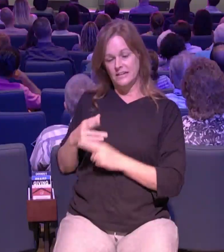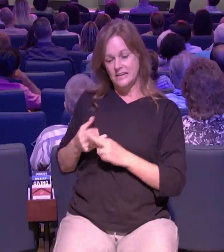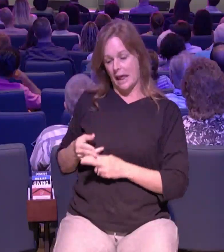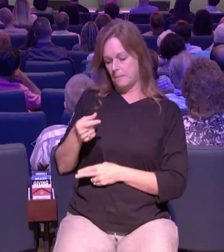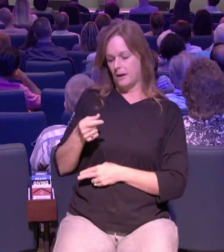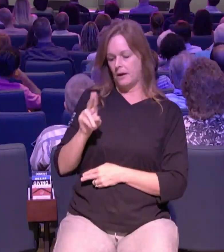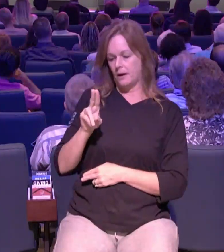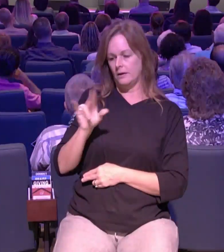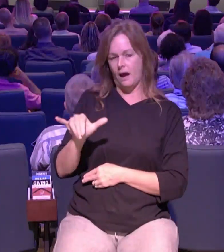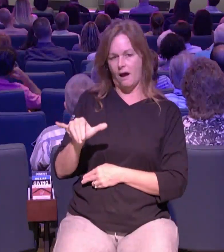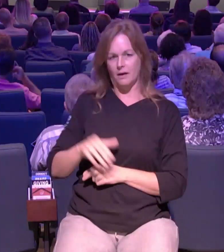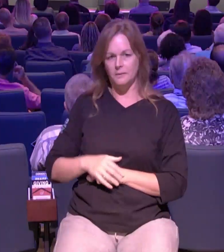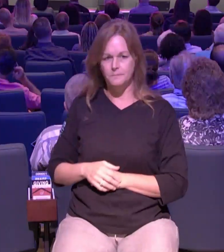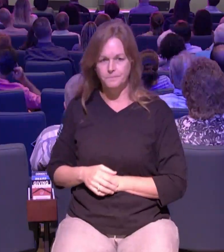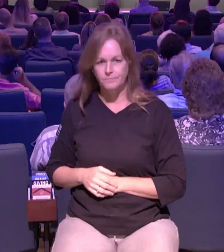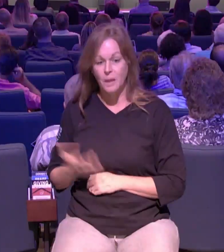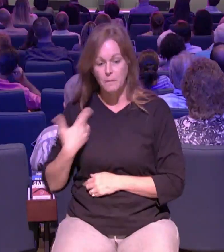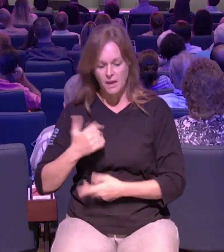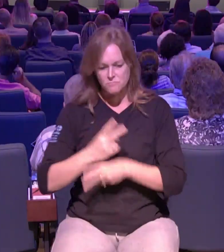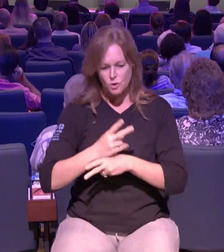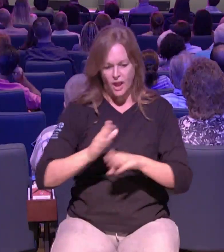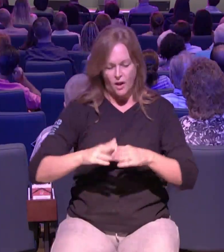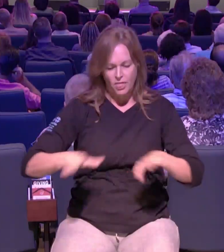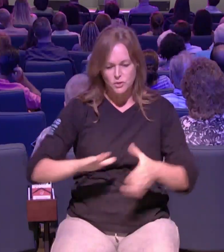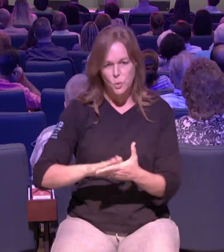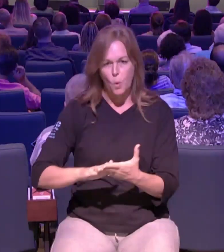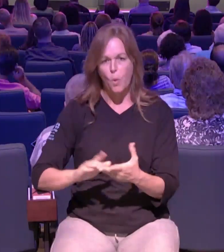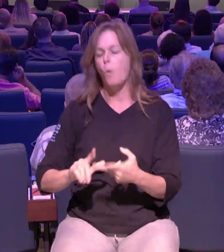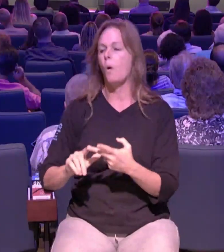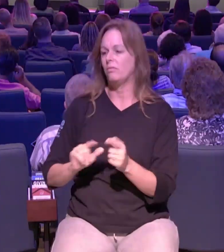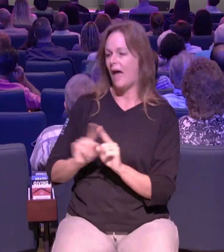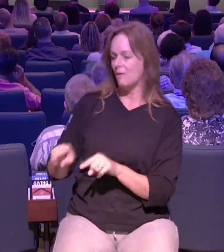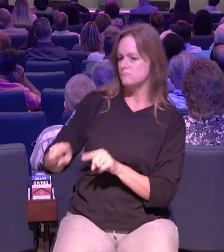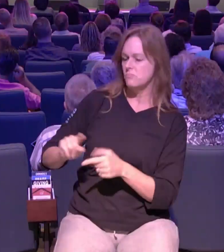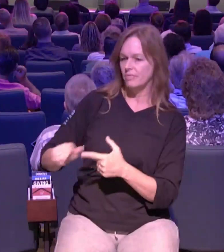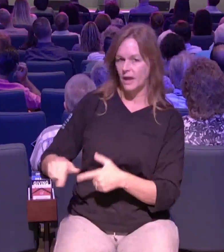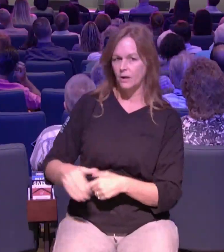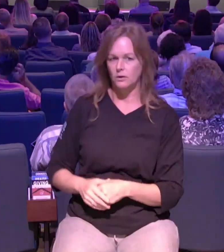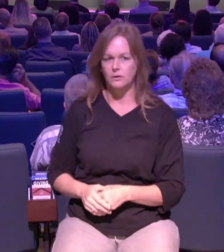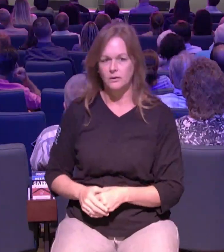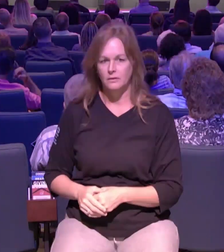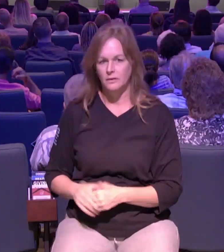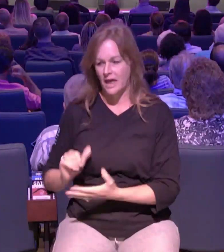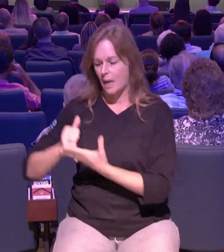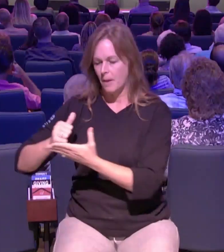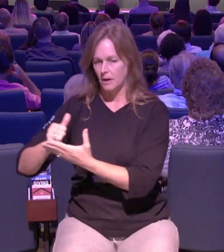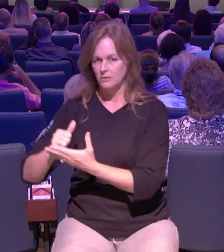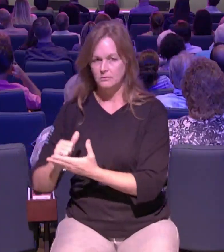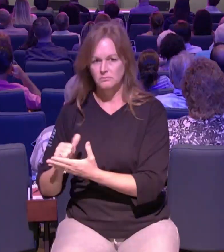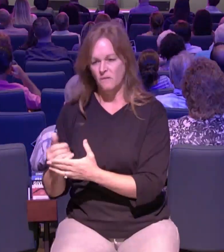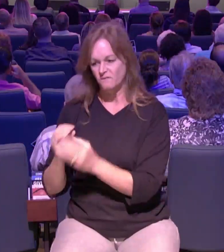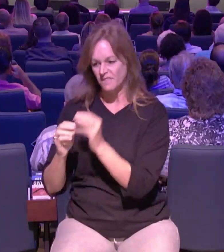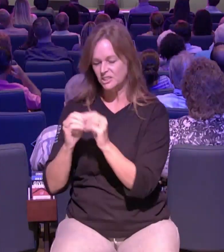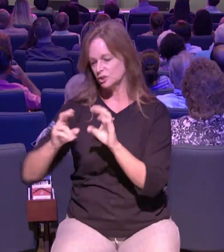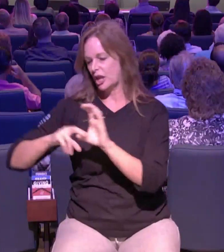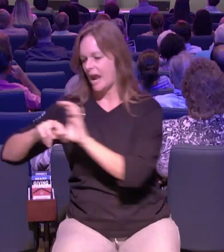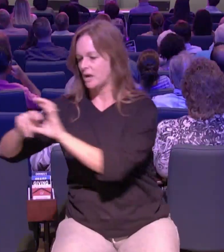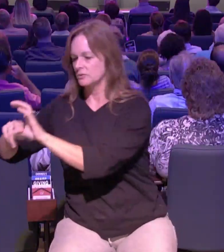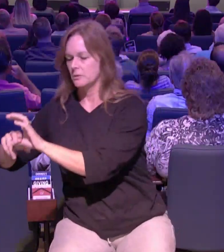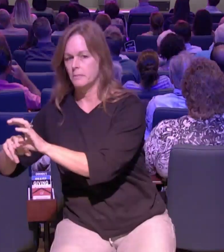the school and now you're ushering and i heard about the family that the only reason they're coming to christ fellowship and they decided to come back was because of the way you love them it